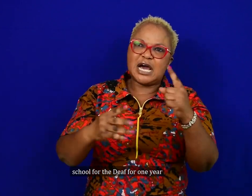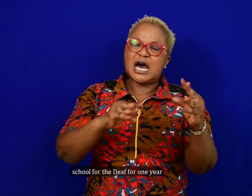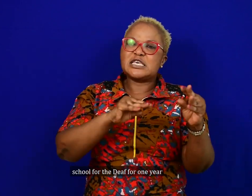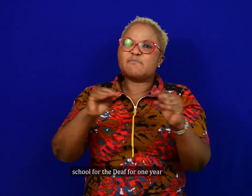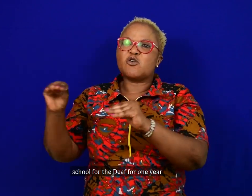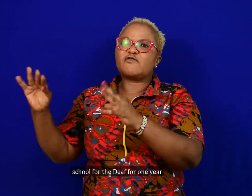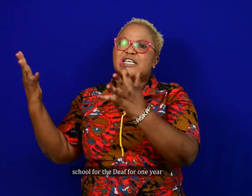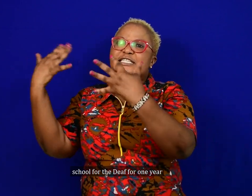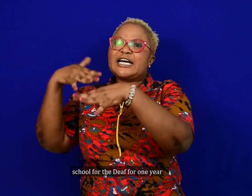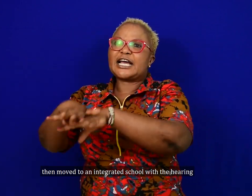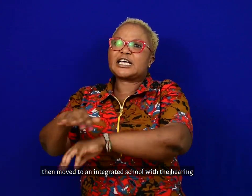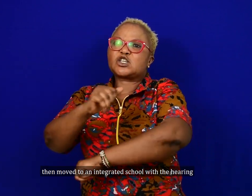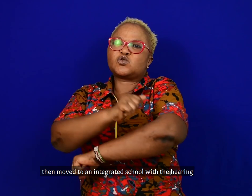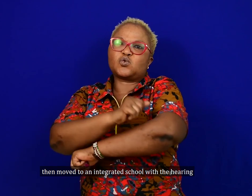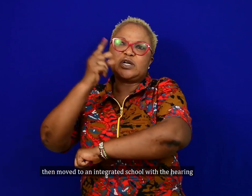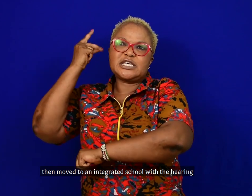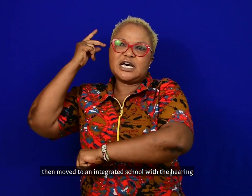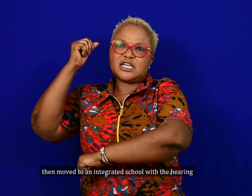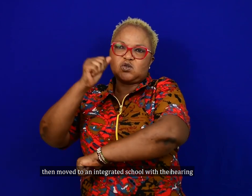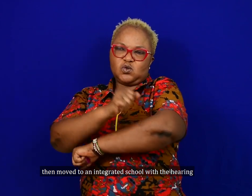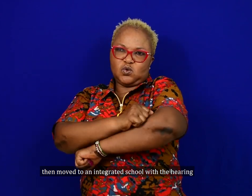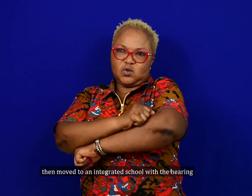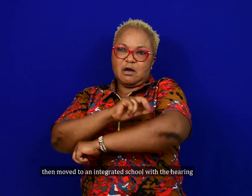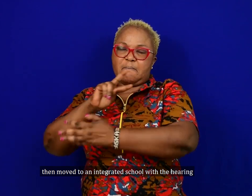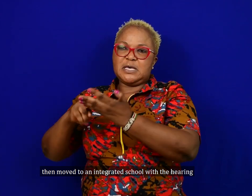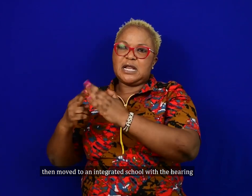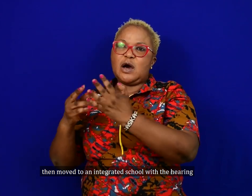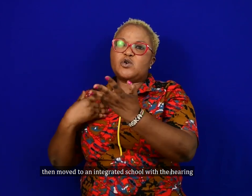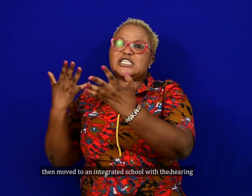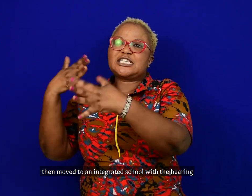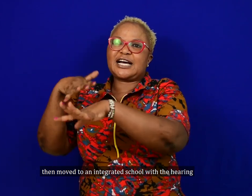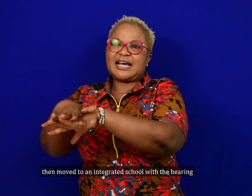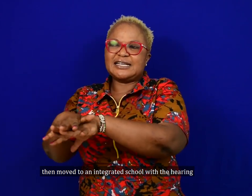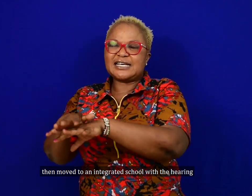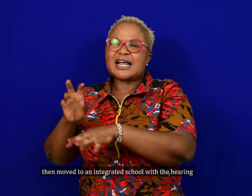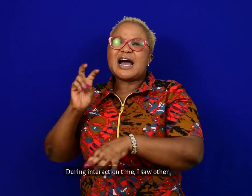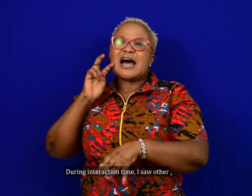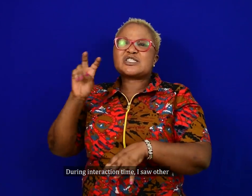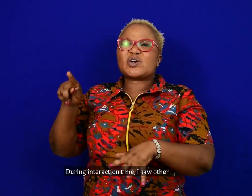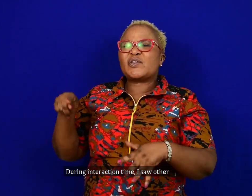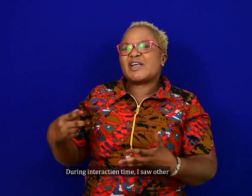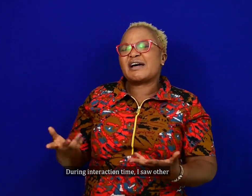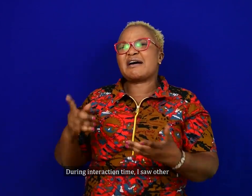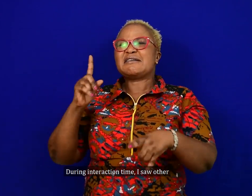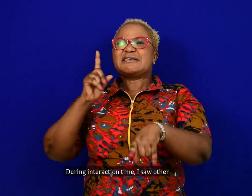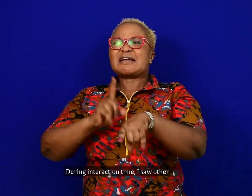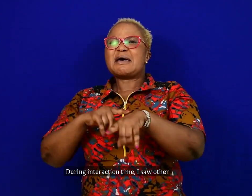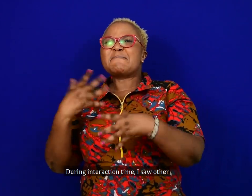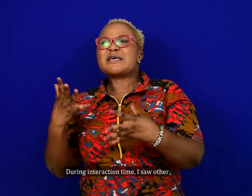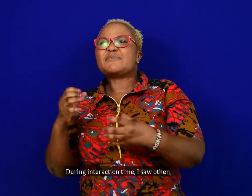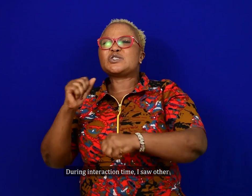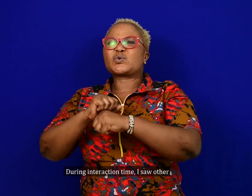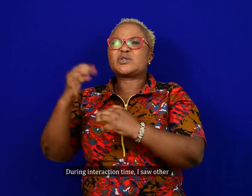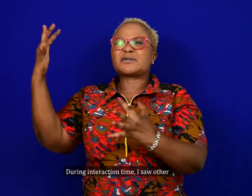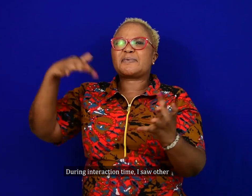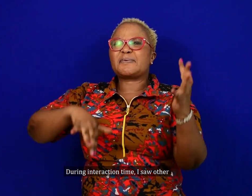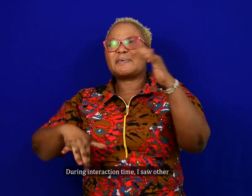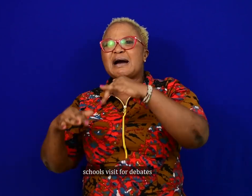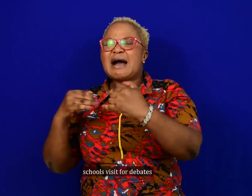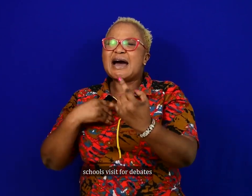for one year, and then I moved to an integrated school with a hearing. And during the interaction time, I saw during other school